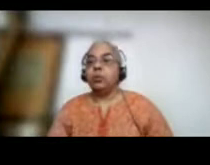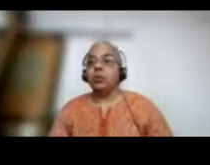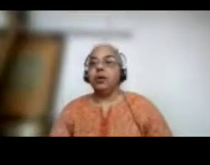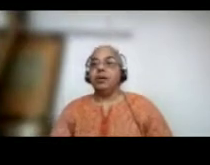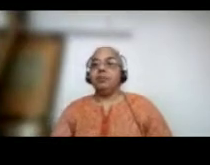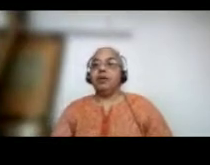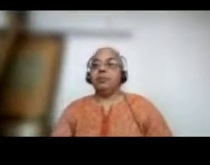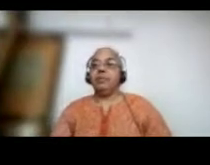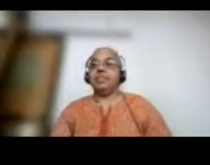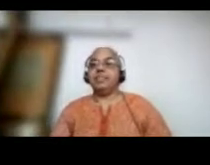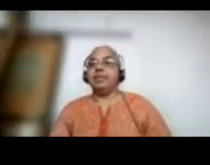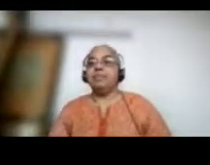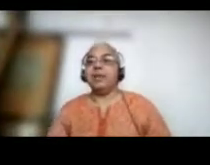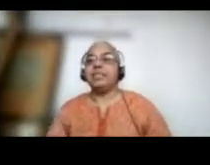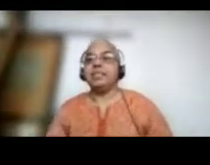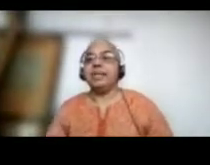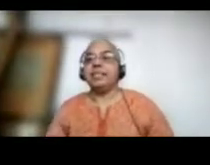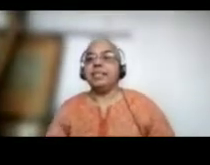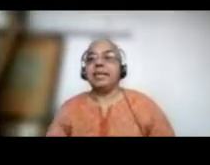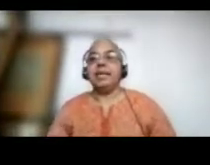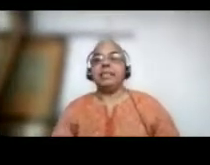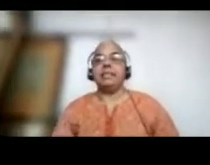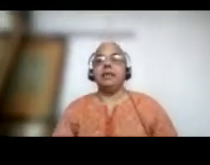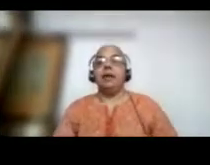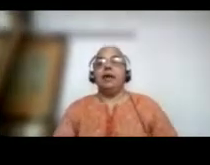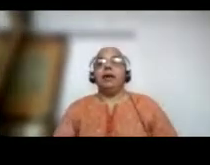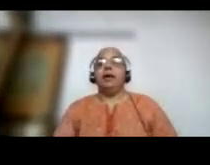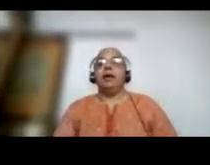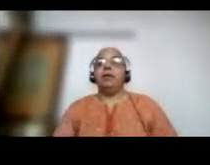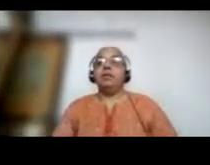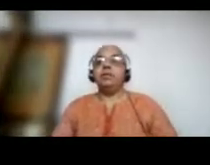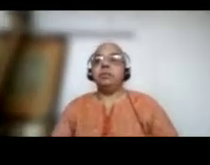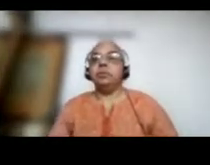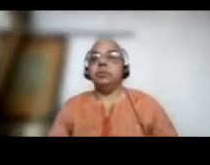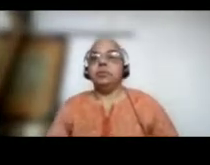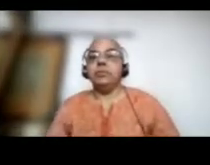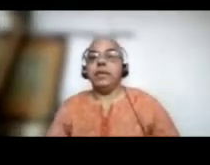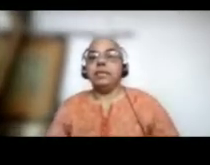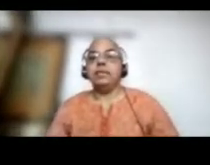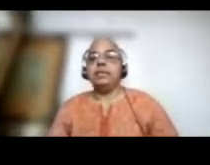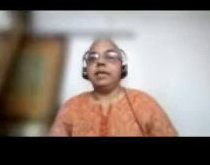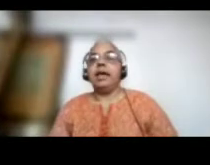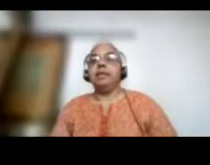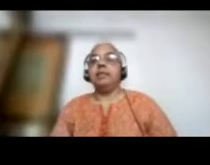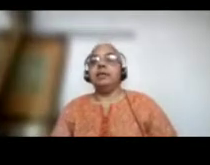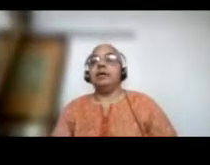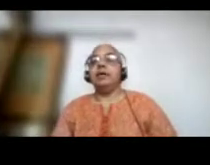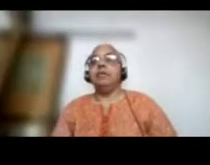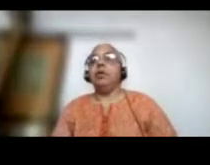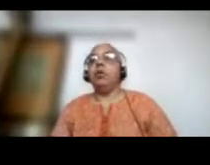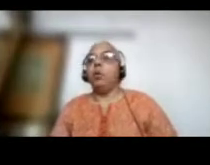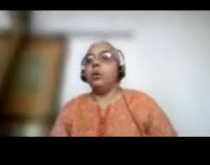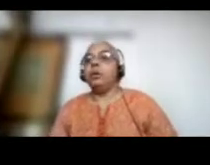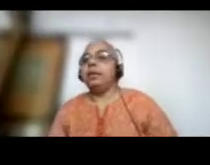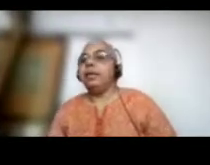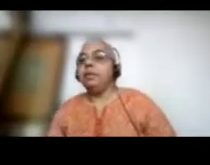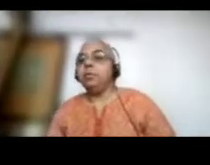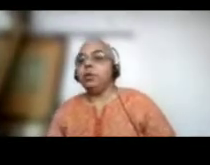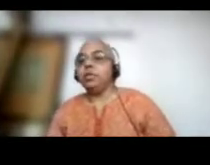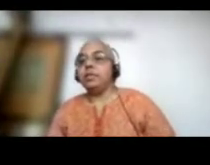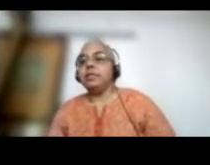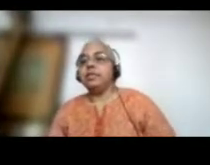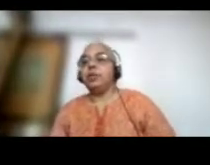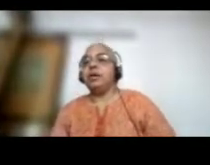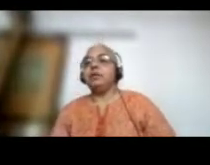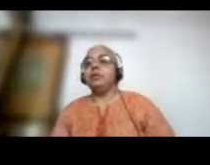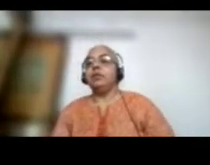revenue from this plastic that is collected. So, that's it, and we go on cleaning